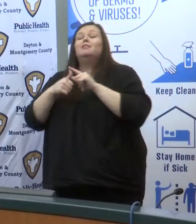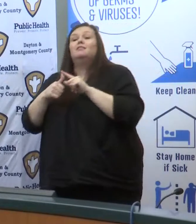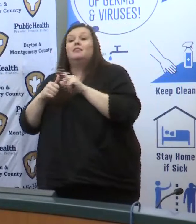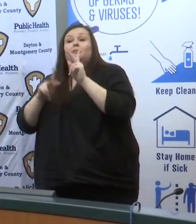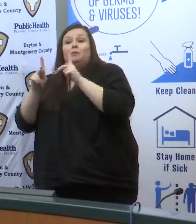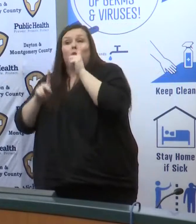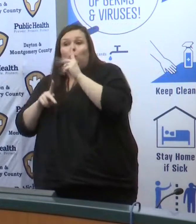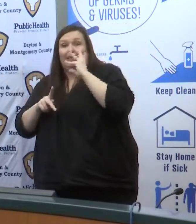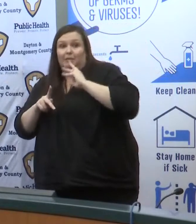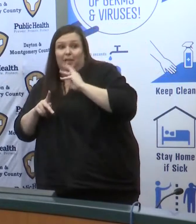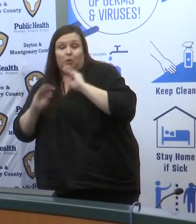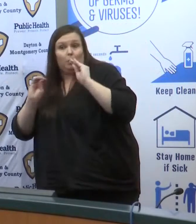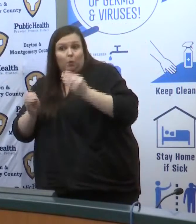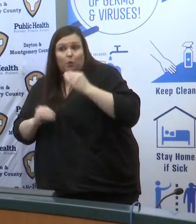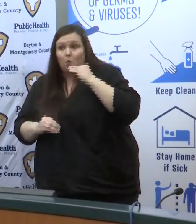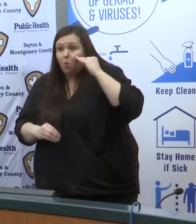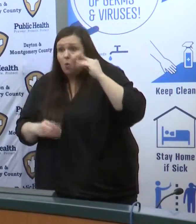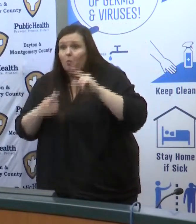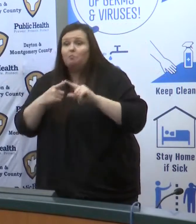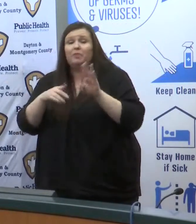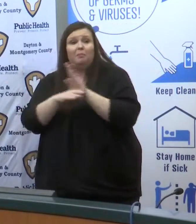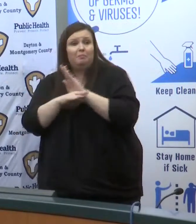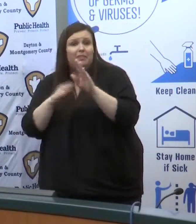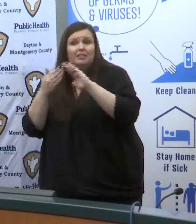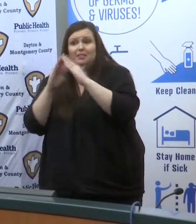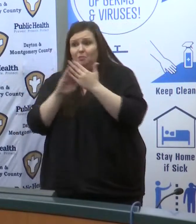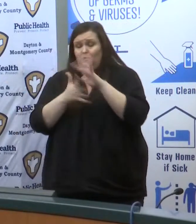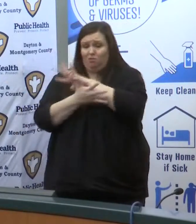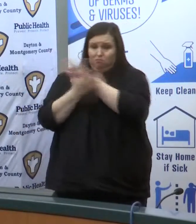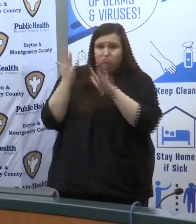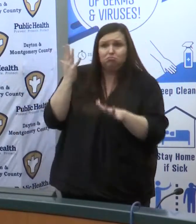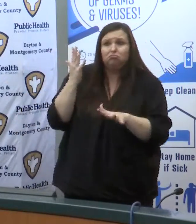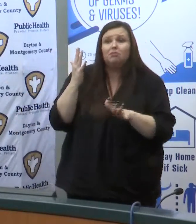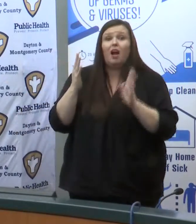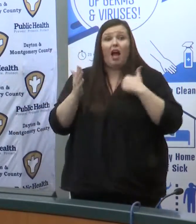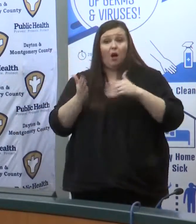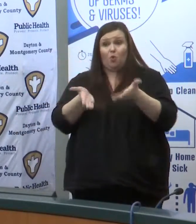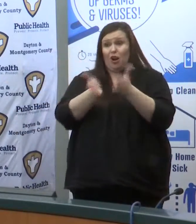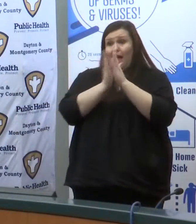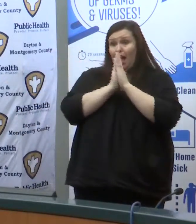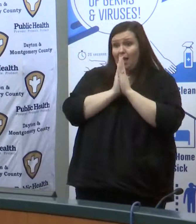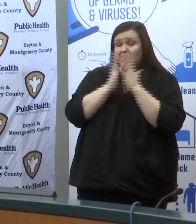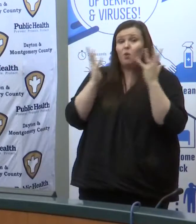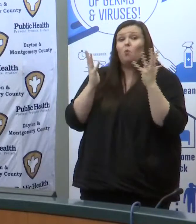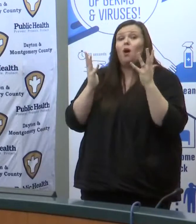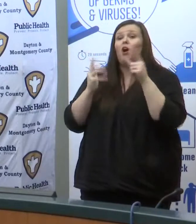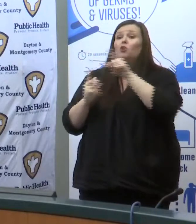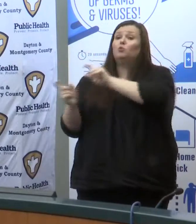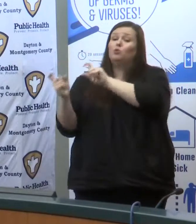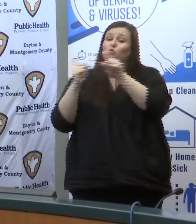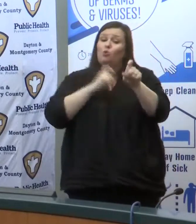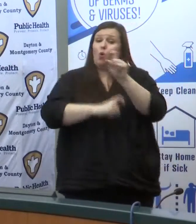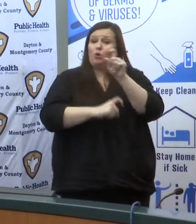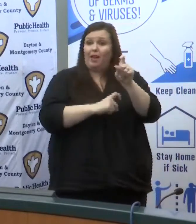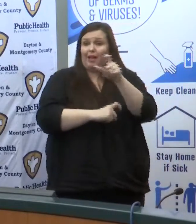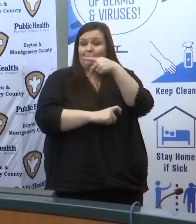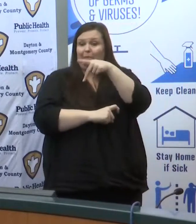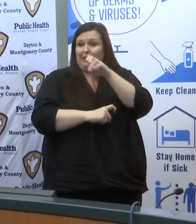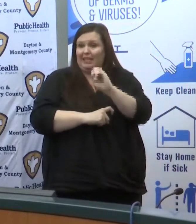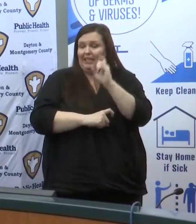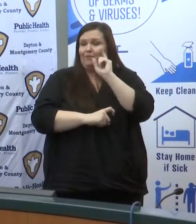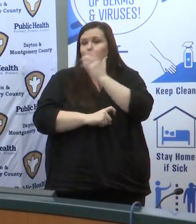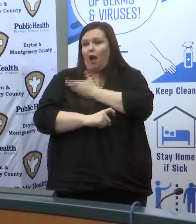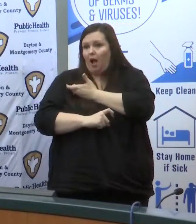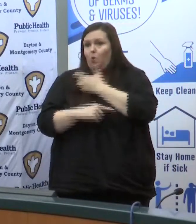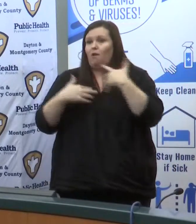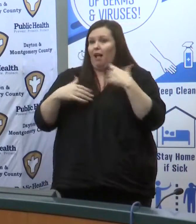and the business community our ask from Greene County is for donations for PPE for the first responder